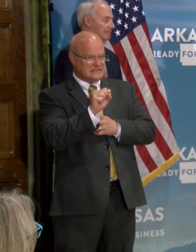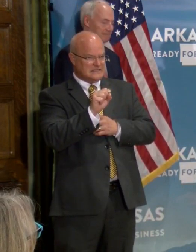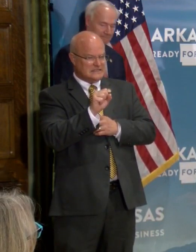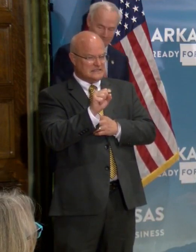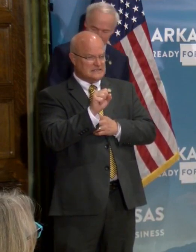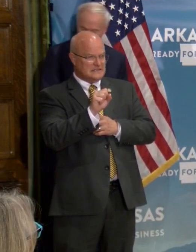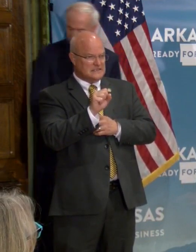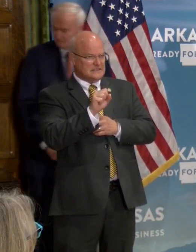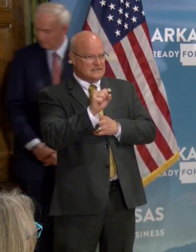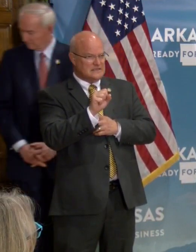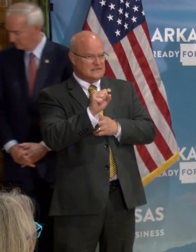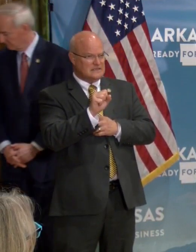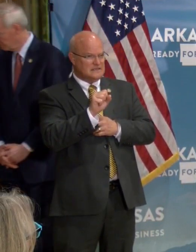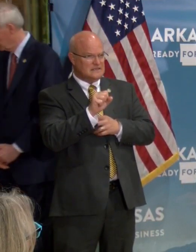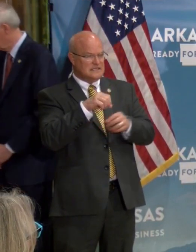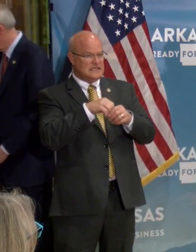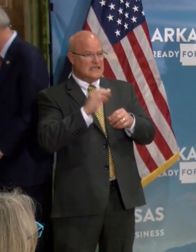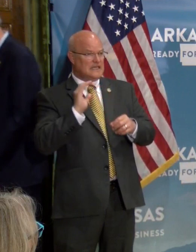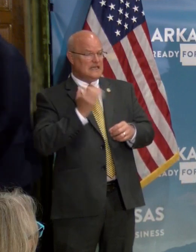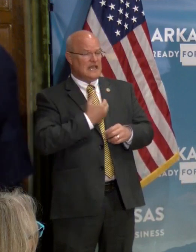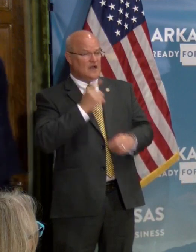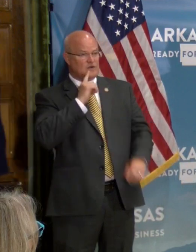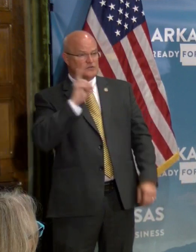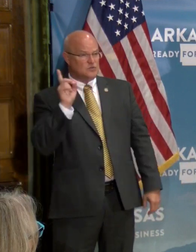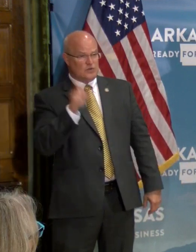um, in our directive.